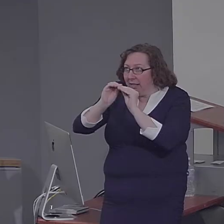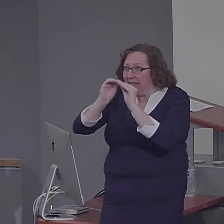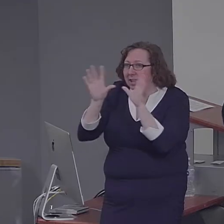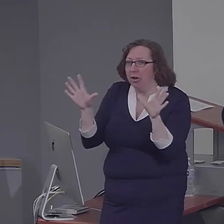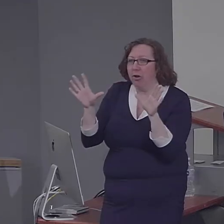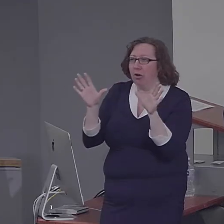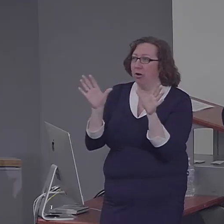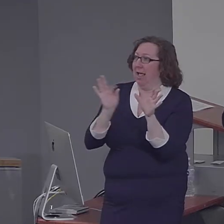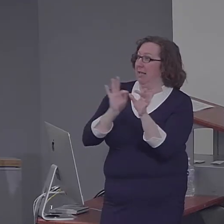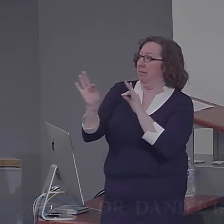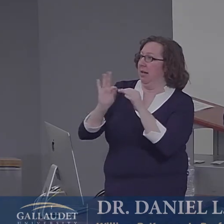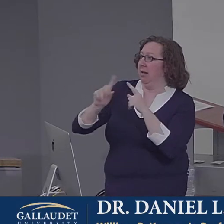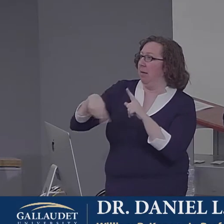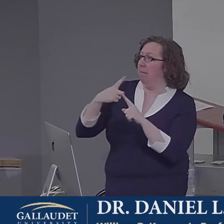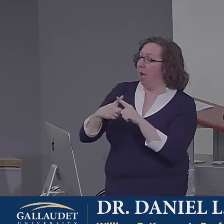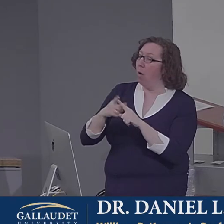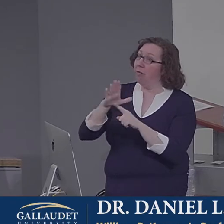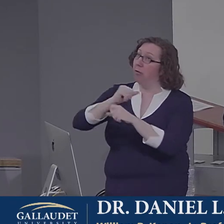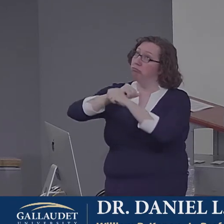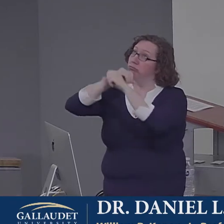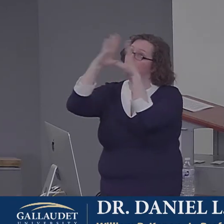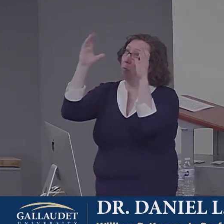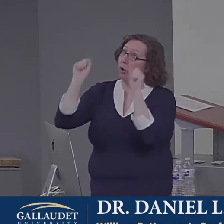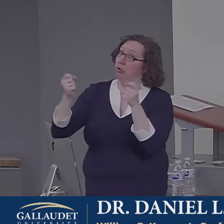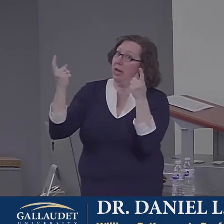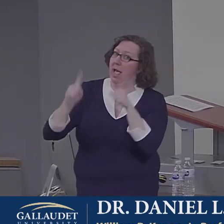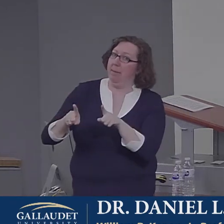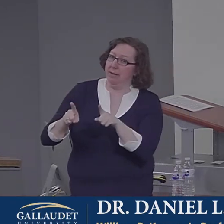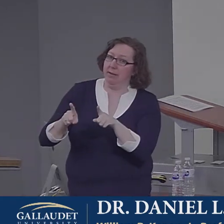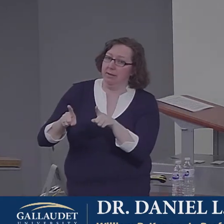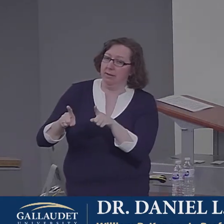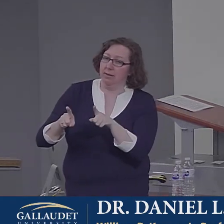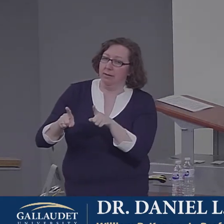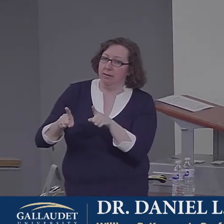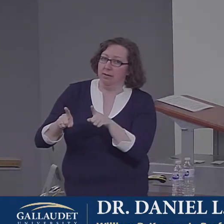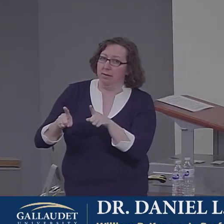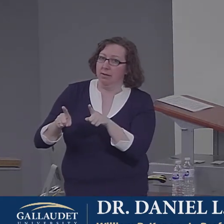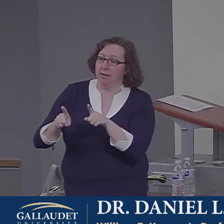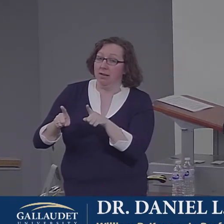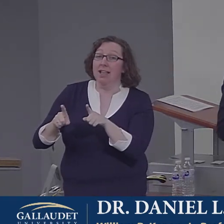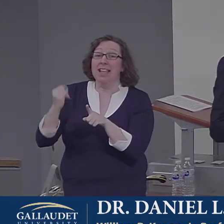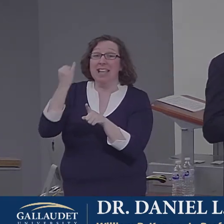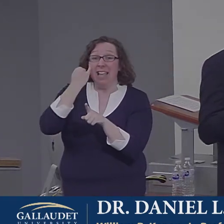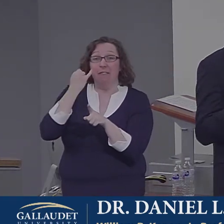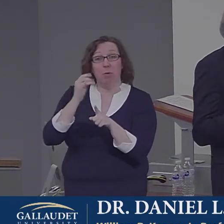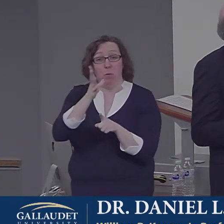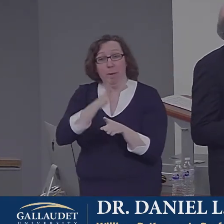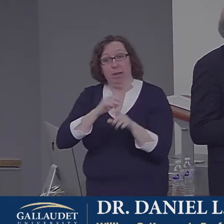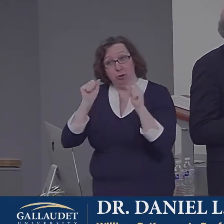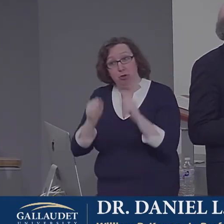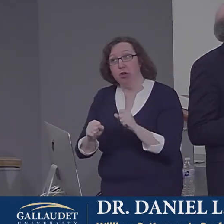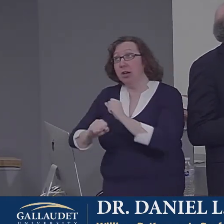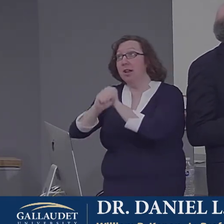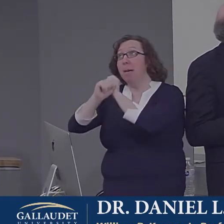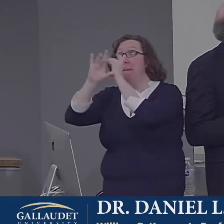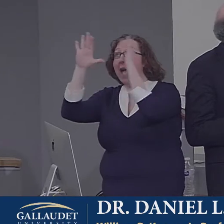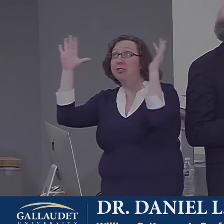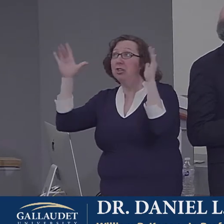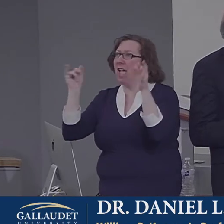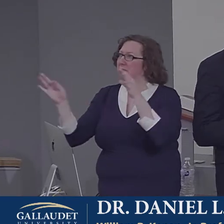simulations with more episodic detail were associated with decreased worry about the event and increased subjective probability of